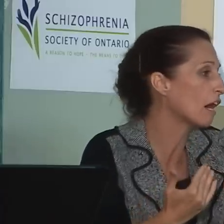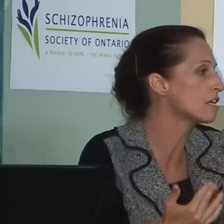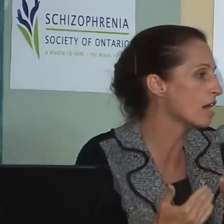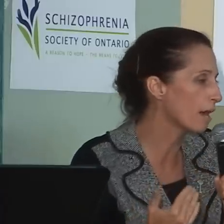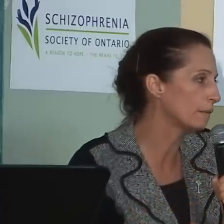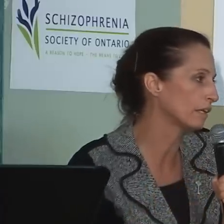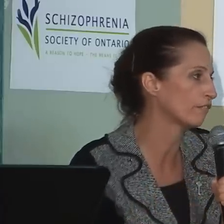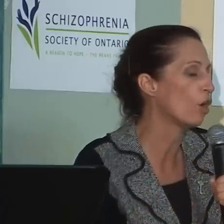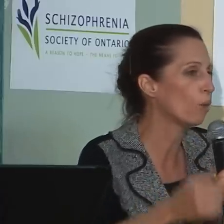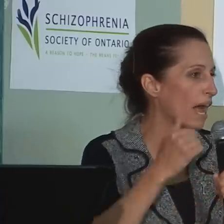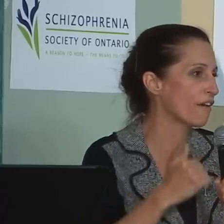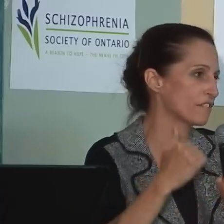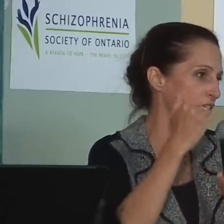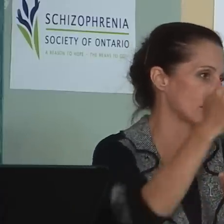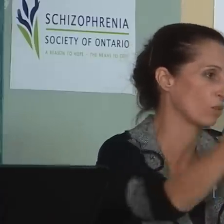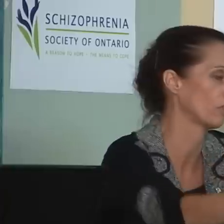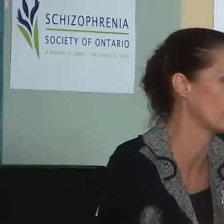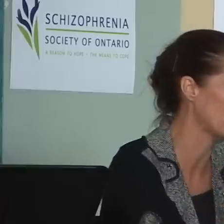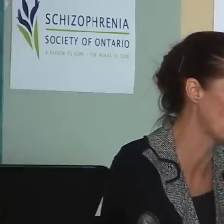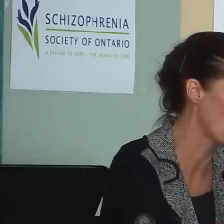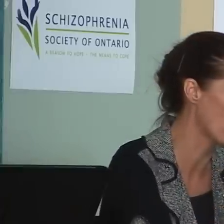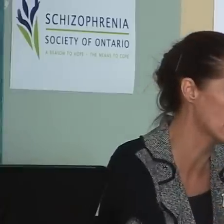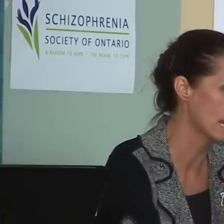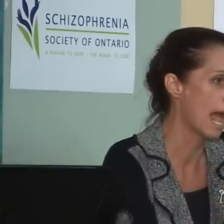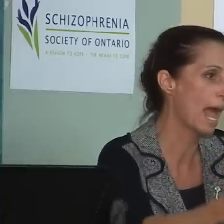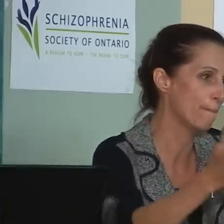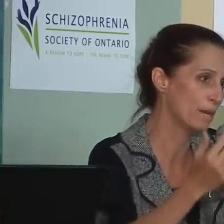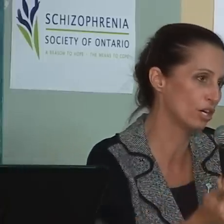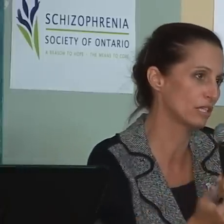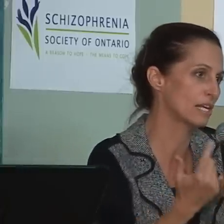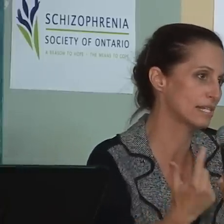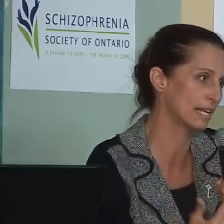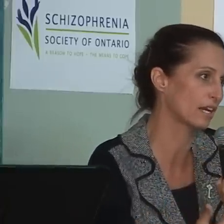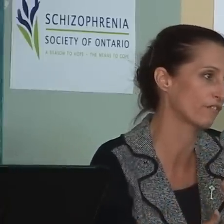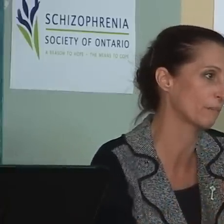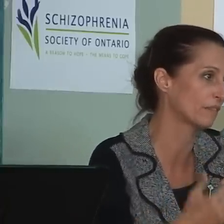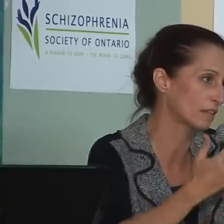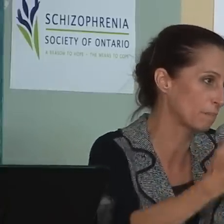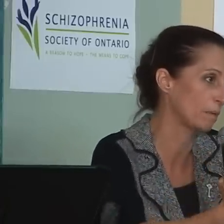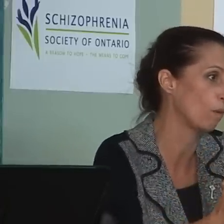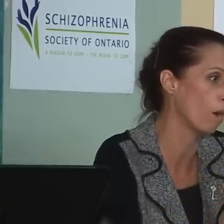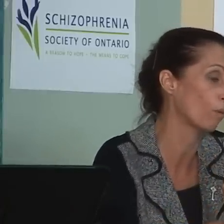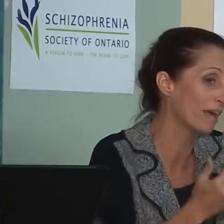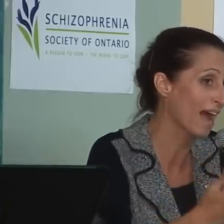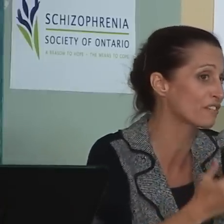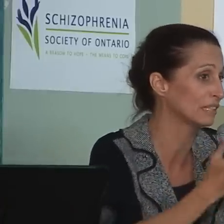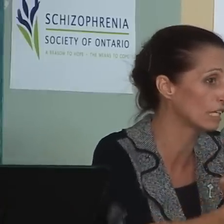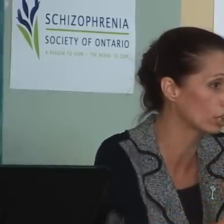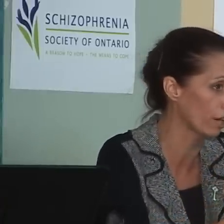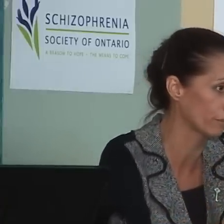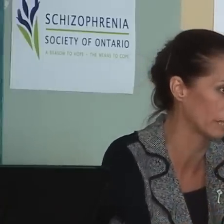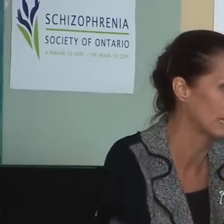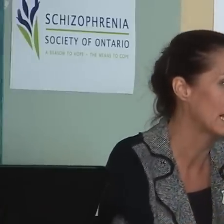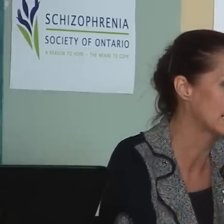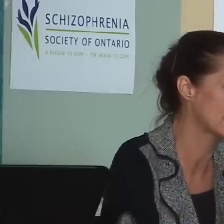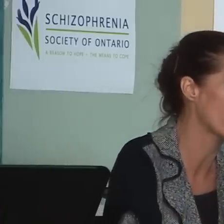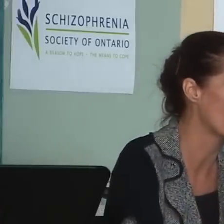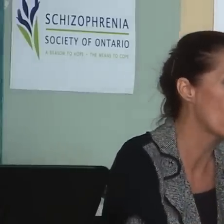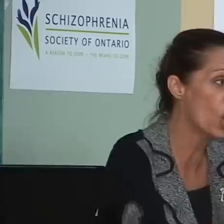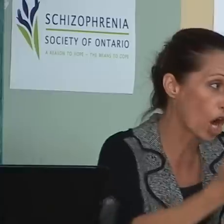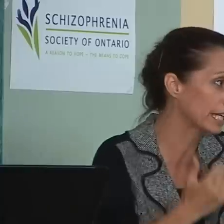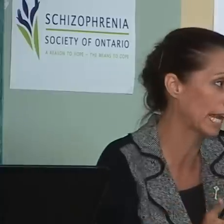And, and, and it's because I believe we have to live in what the people want and build a city government that the people want. We have to lead our government